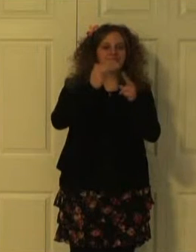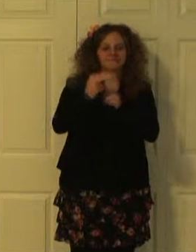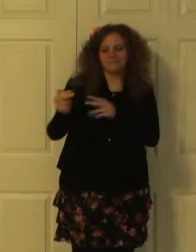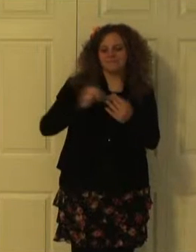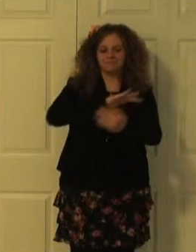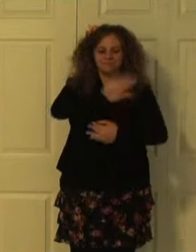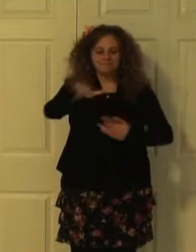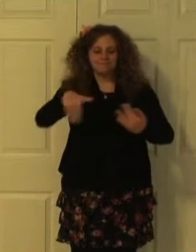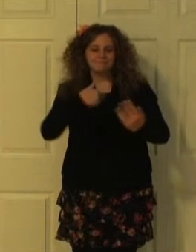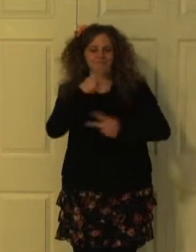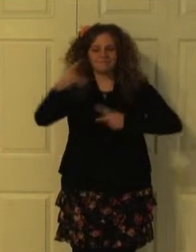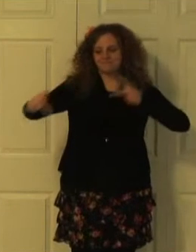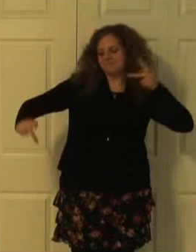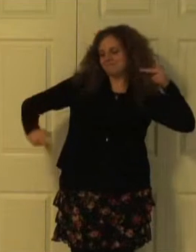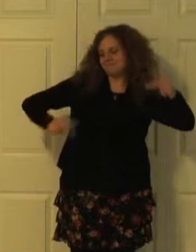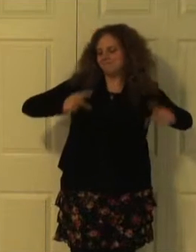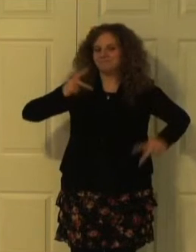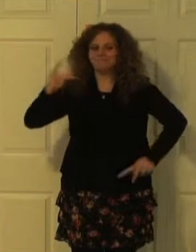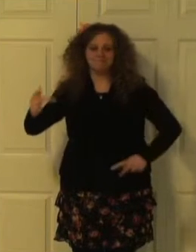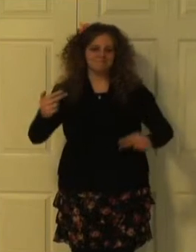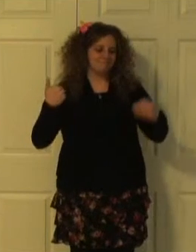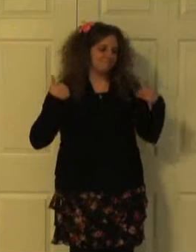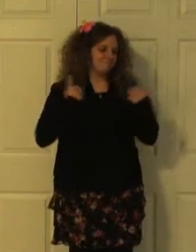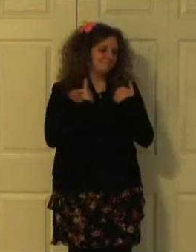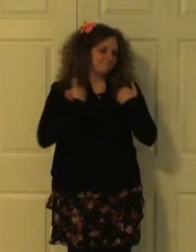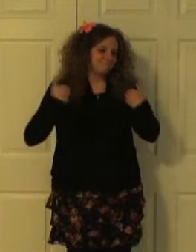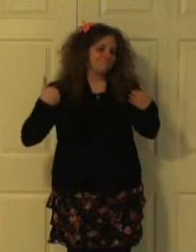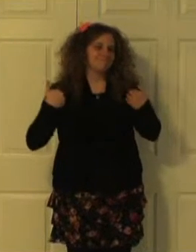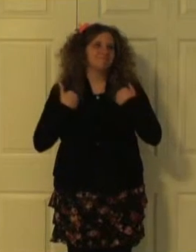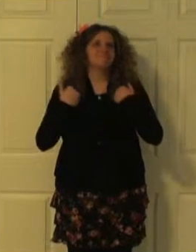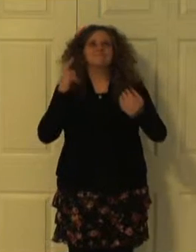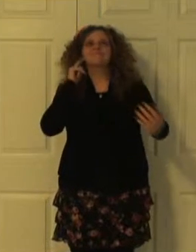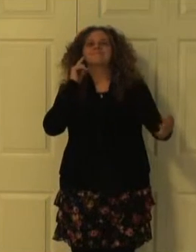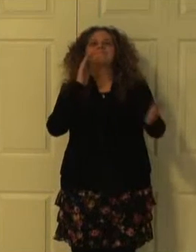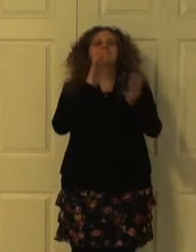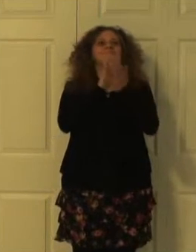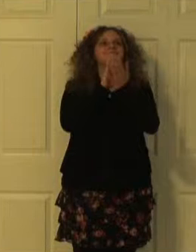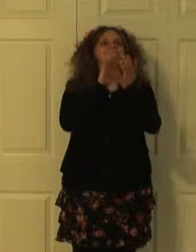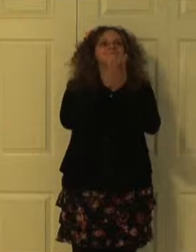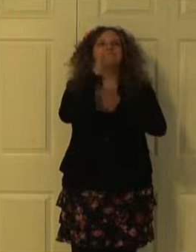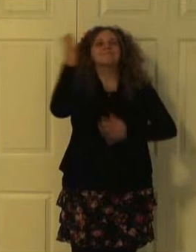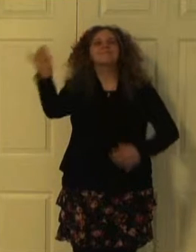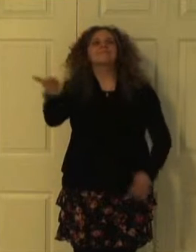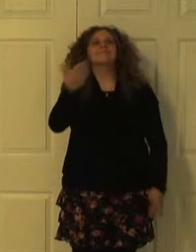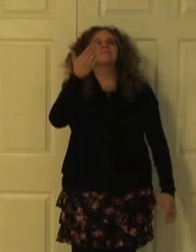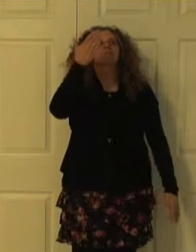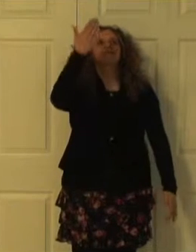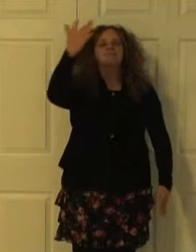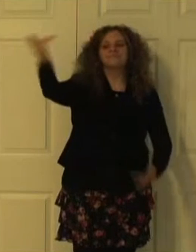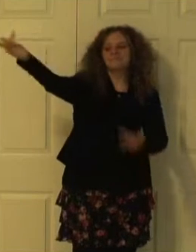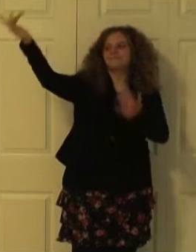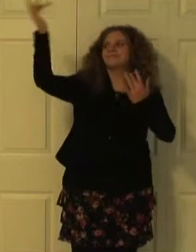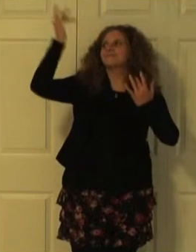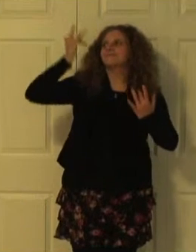creatures under heaven. For Him whose mercy